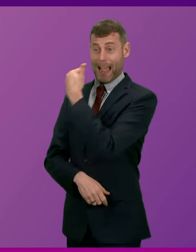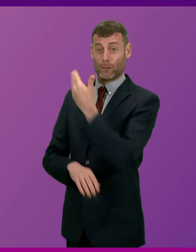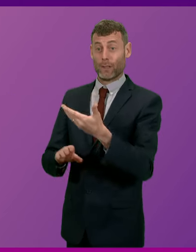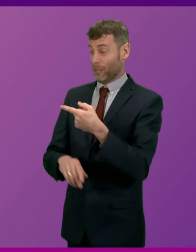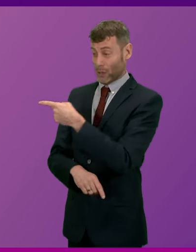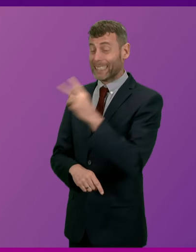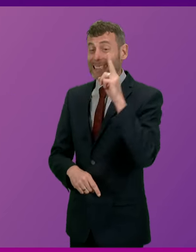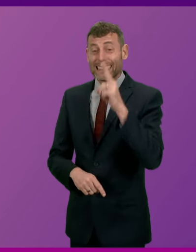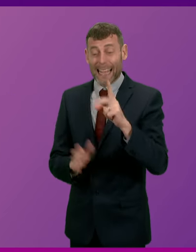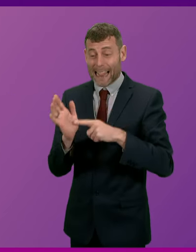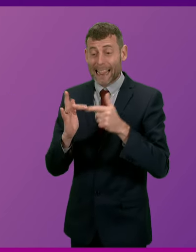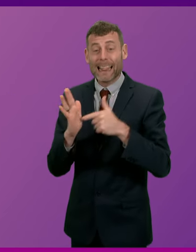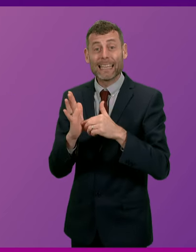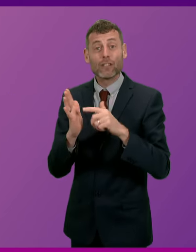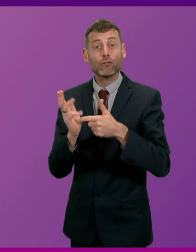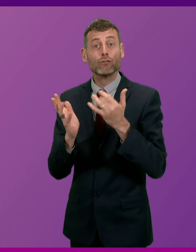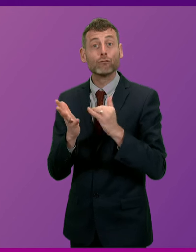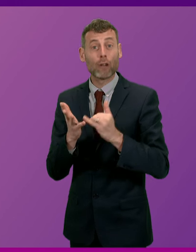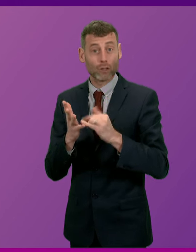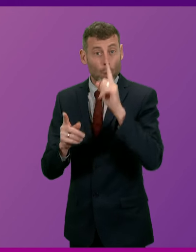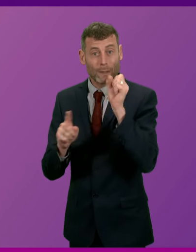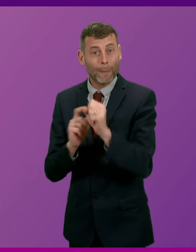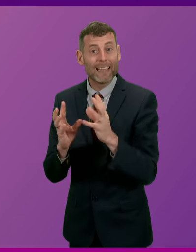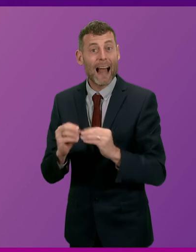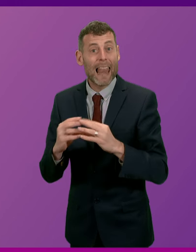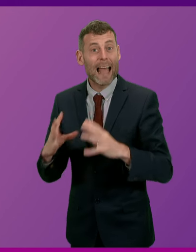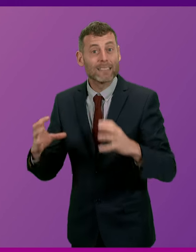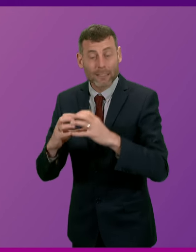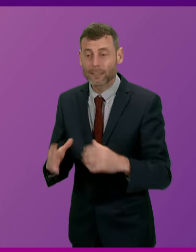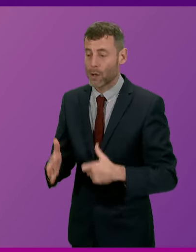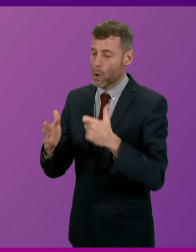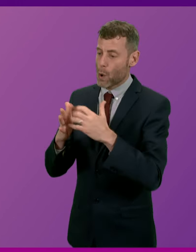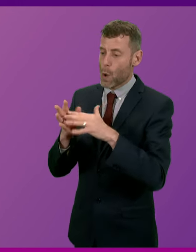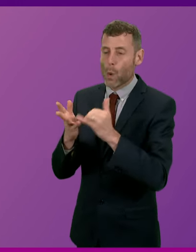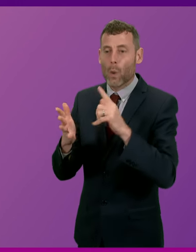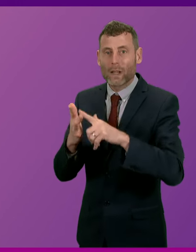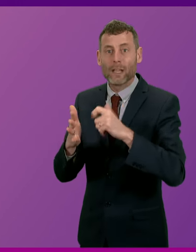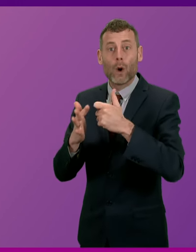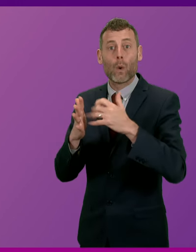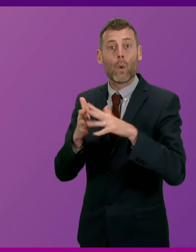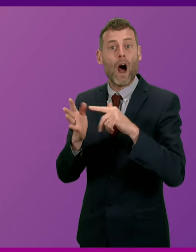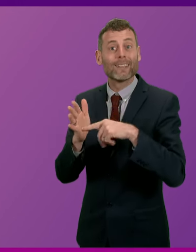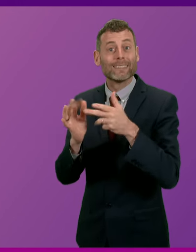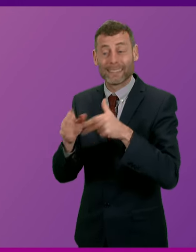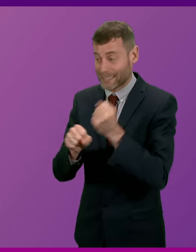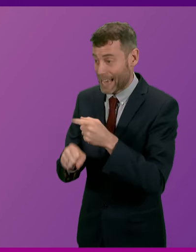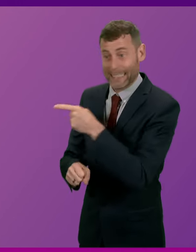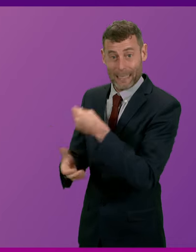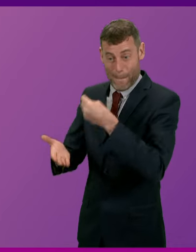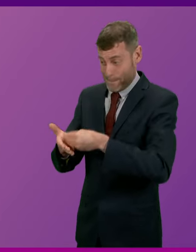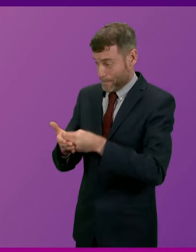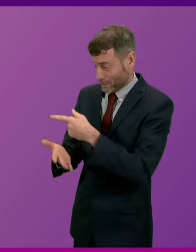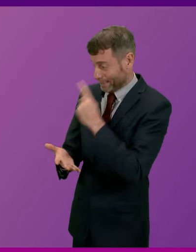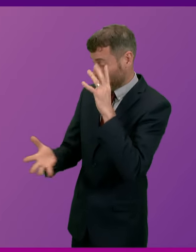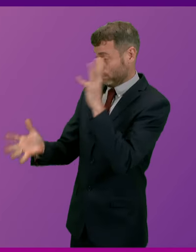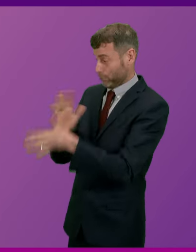presiding officer. The party of quasi-karting. The party of the disastrous mini budget. The party